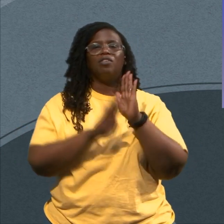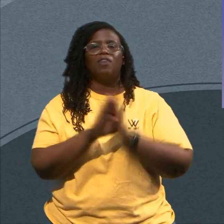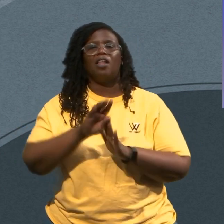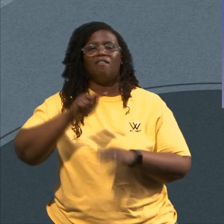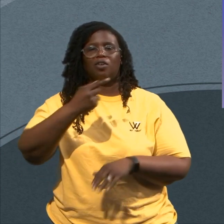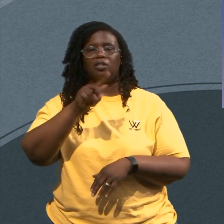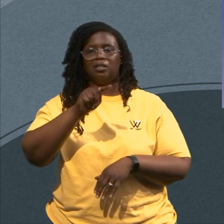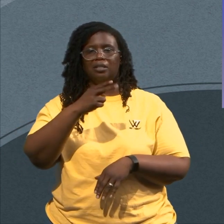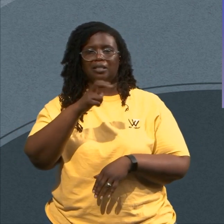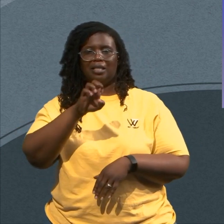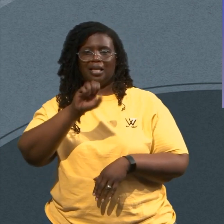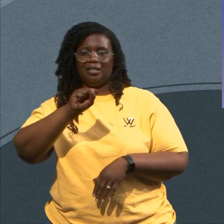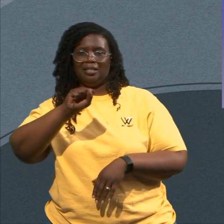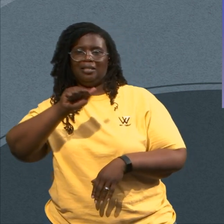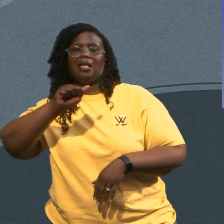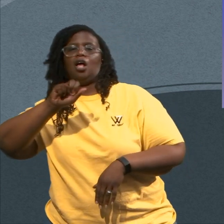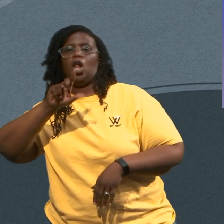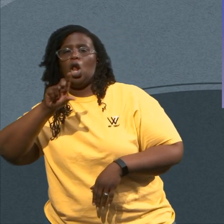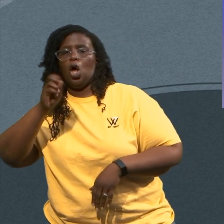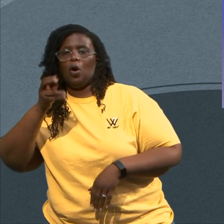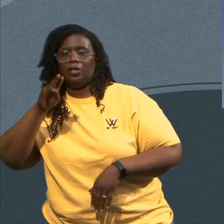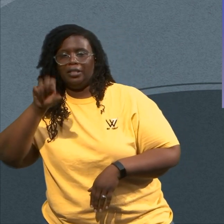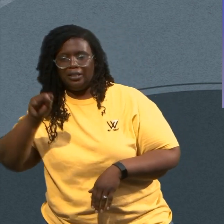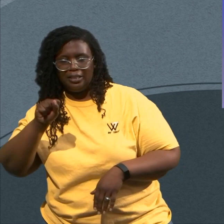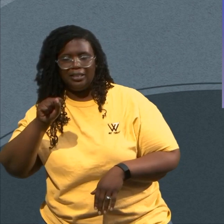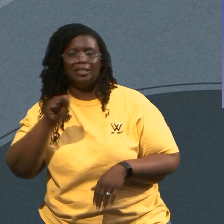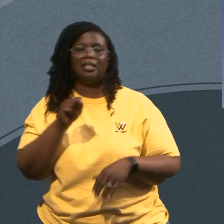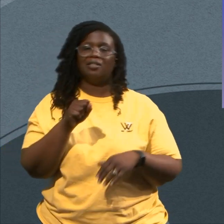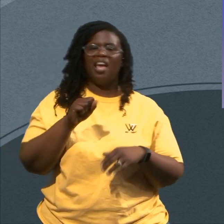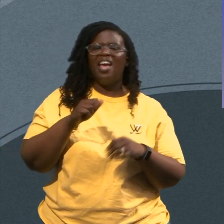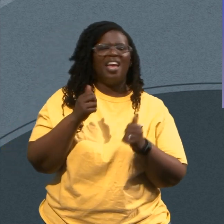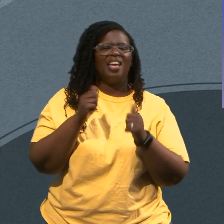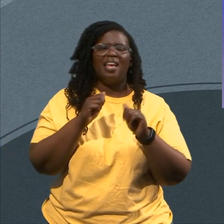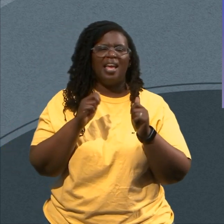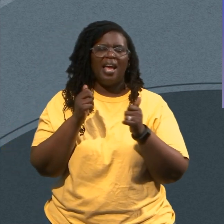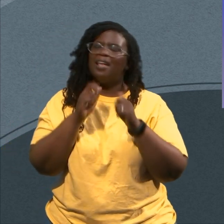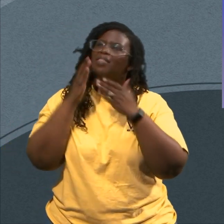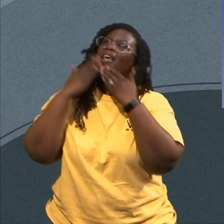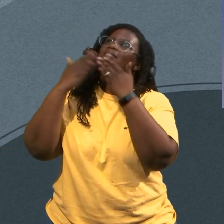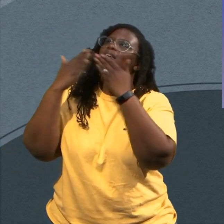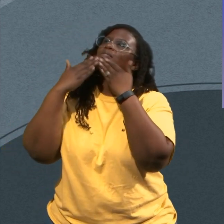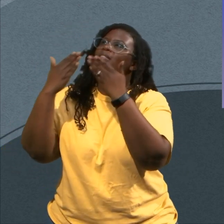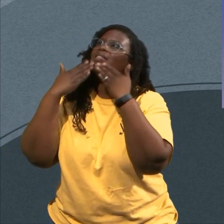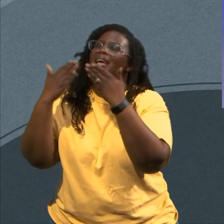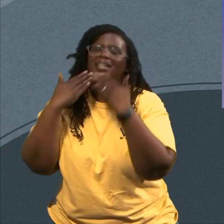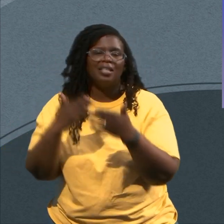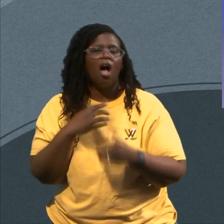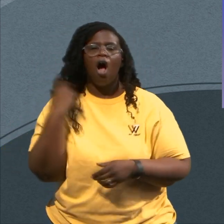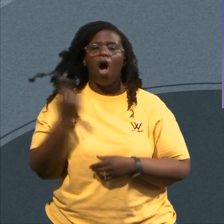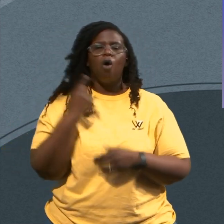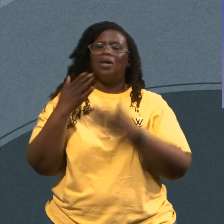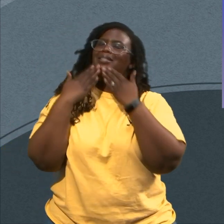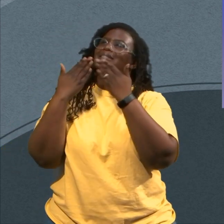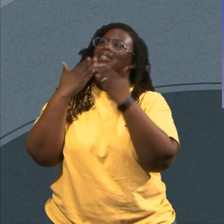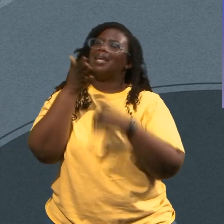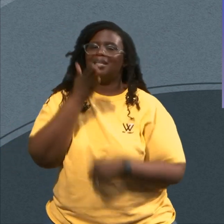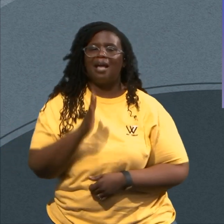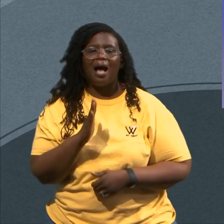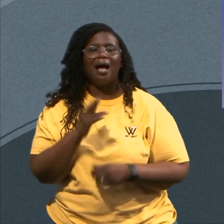In Everything Give Thanks Ephesians Five Spirit Giving Thanks Always For All Things To God The Father In The Name Of The Lord